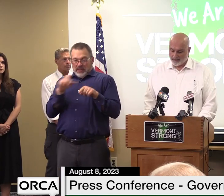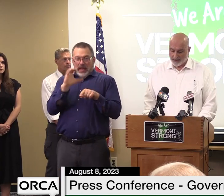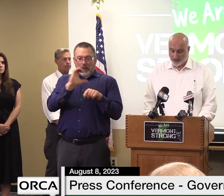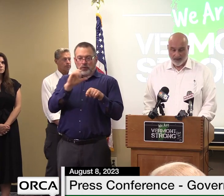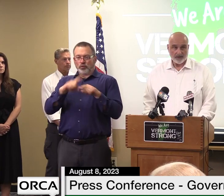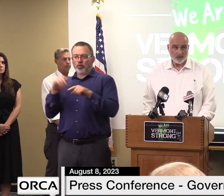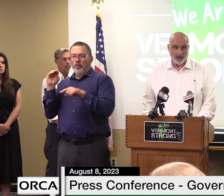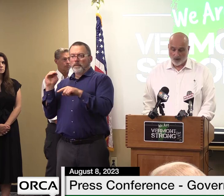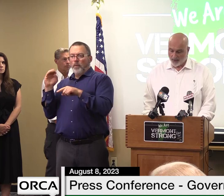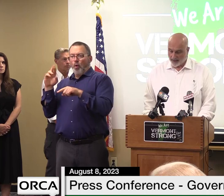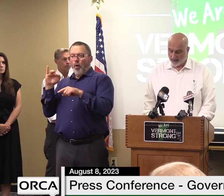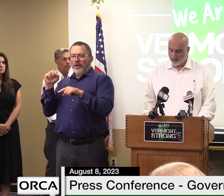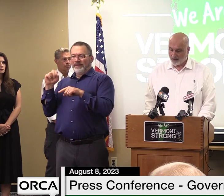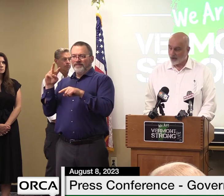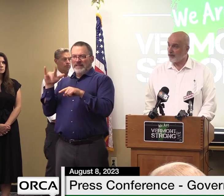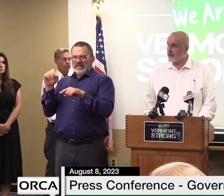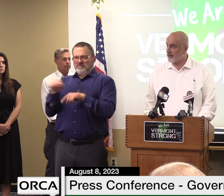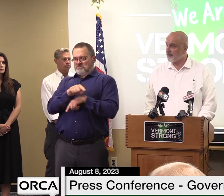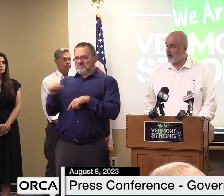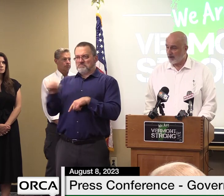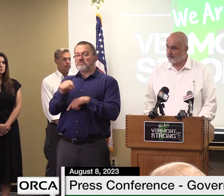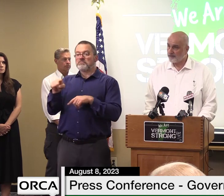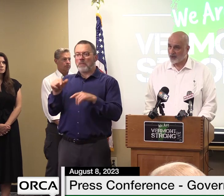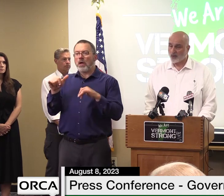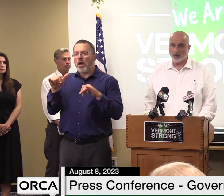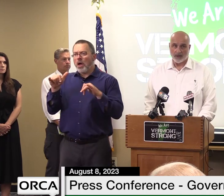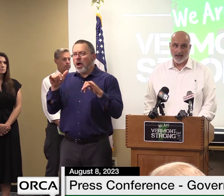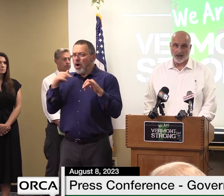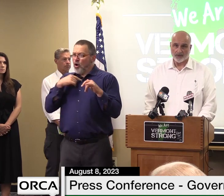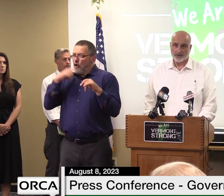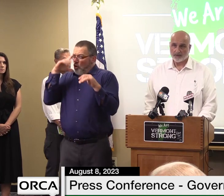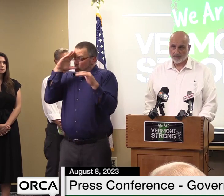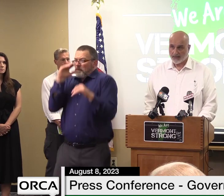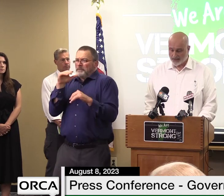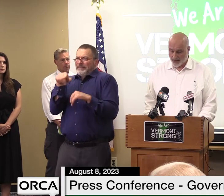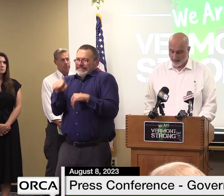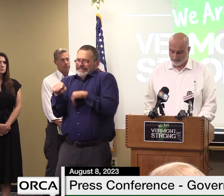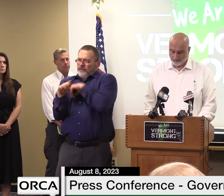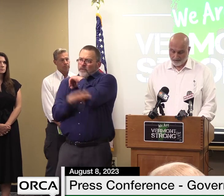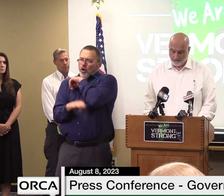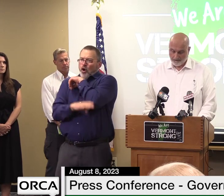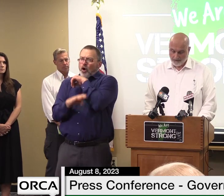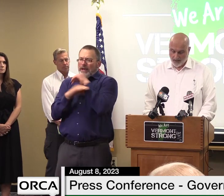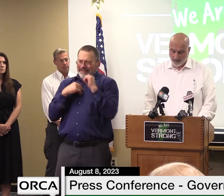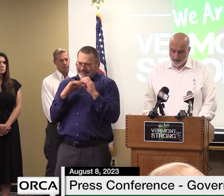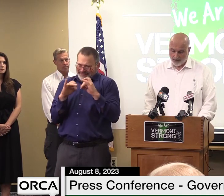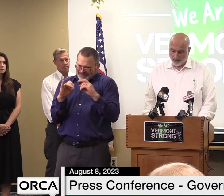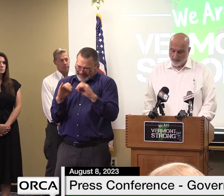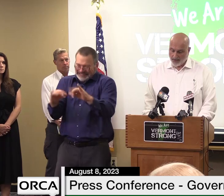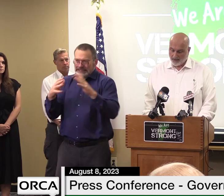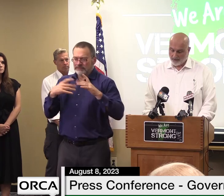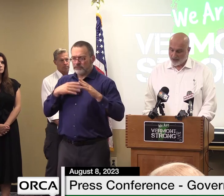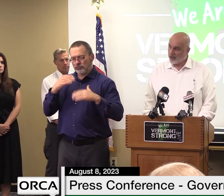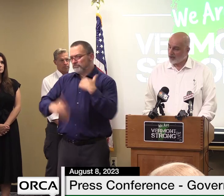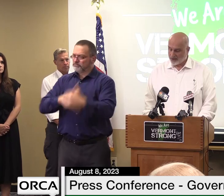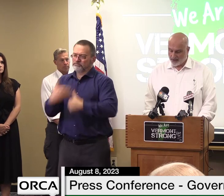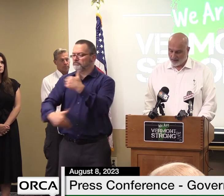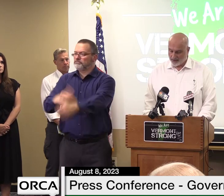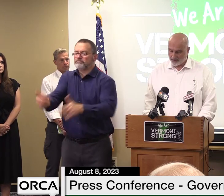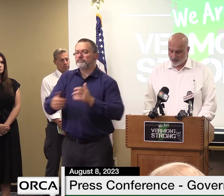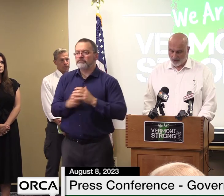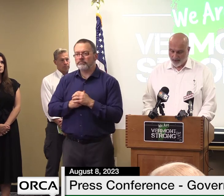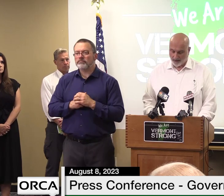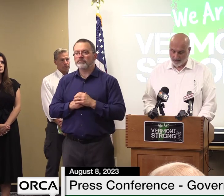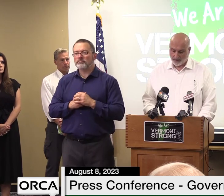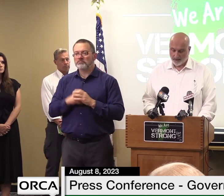will have an expected reopening early this fall which we will announce in time the remaining fully closed